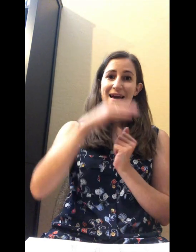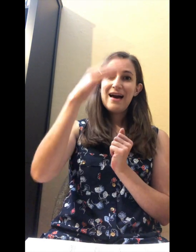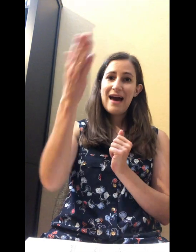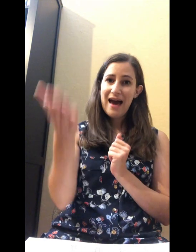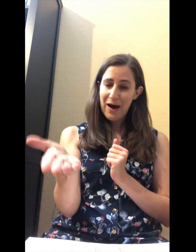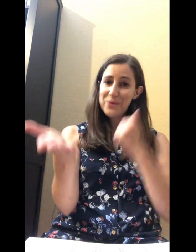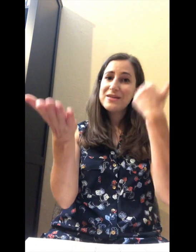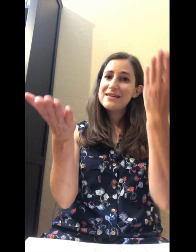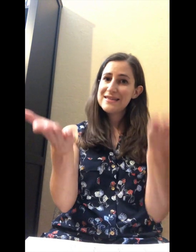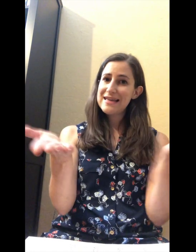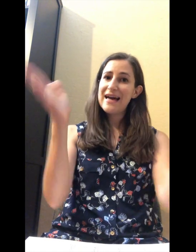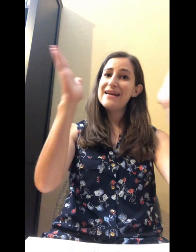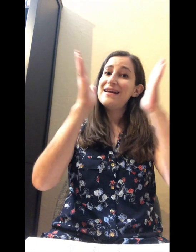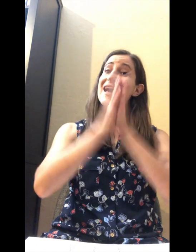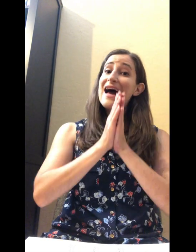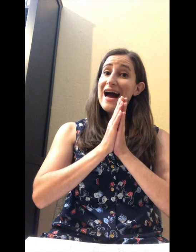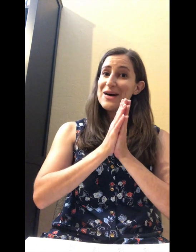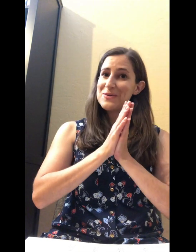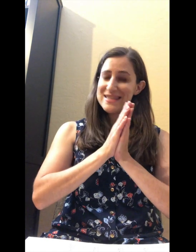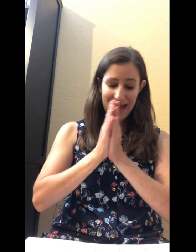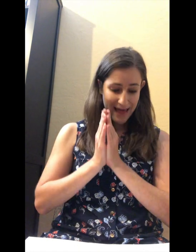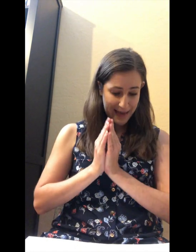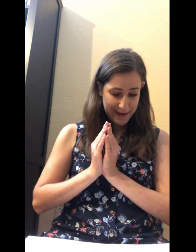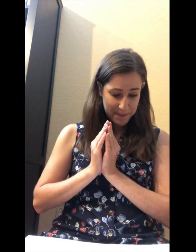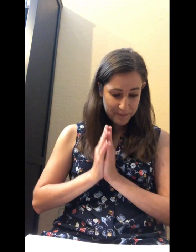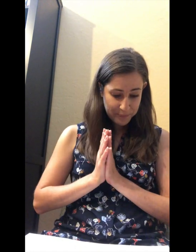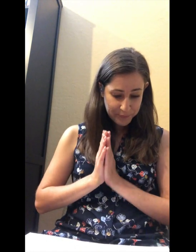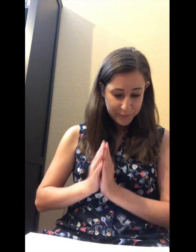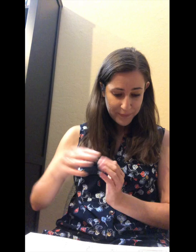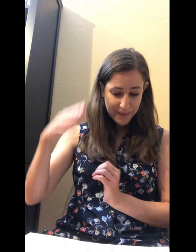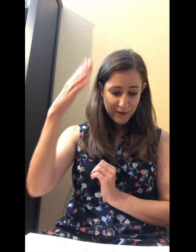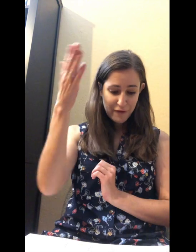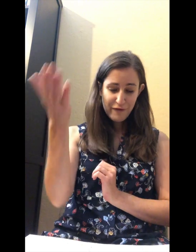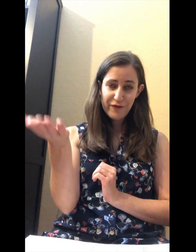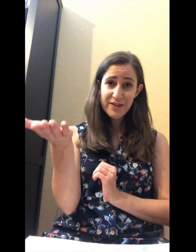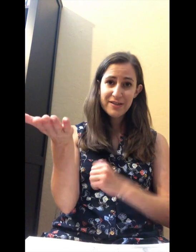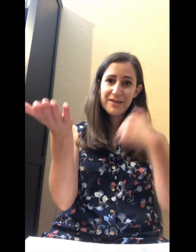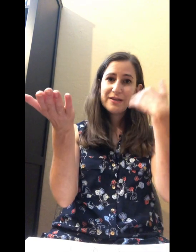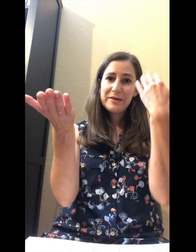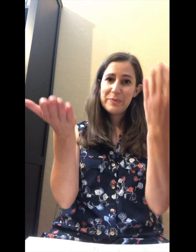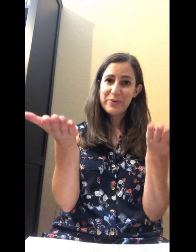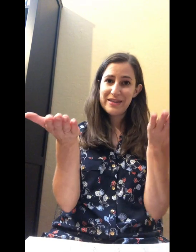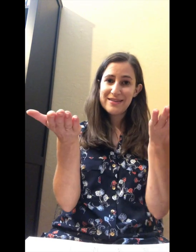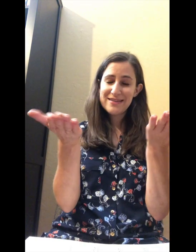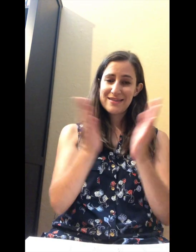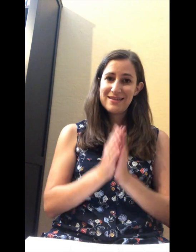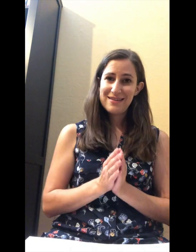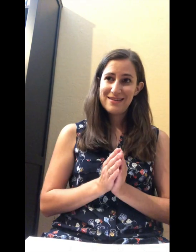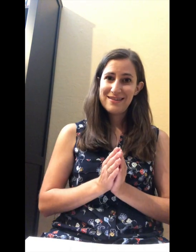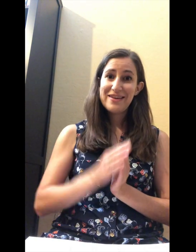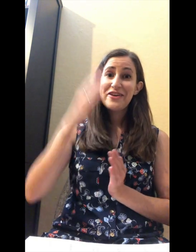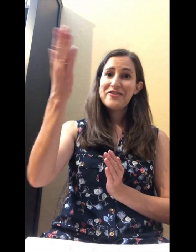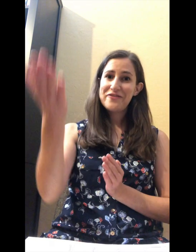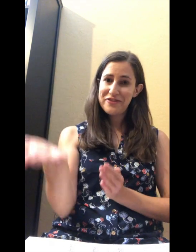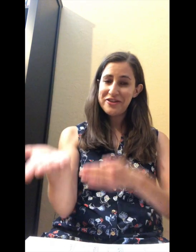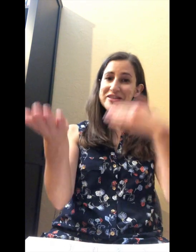Outside. Outside. Foot prints. Foot